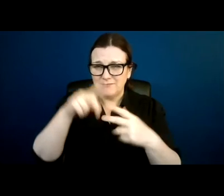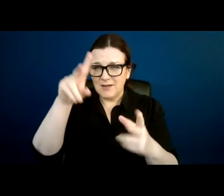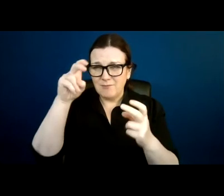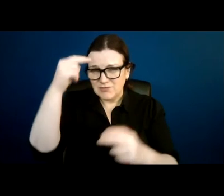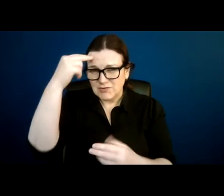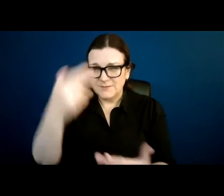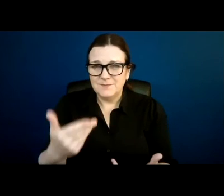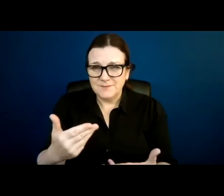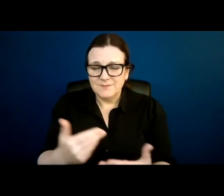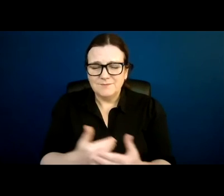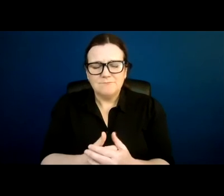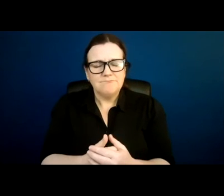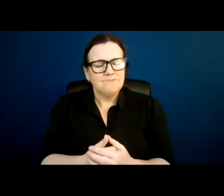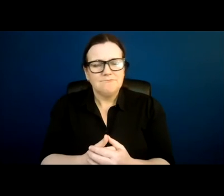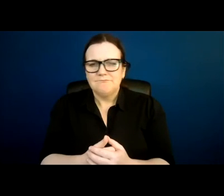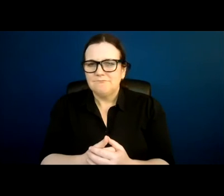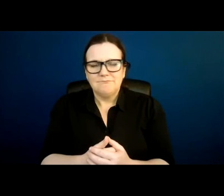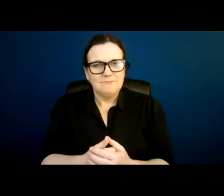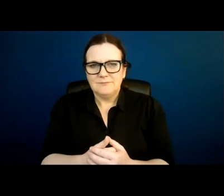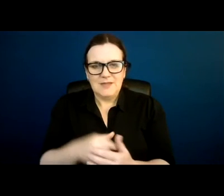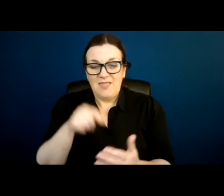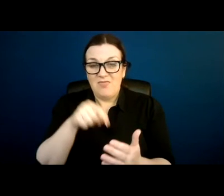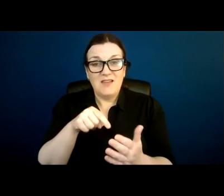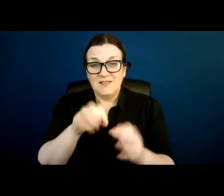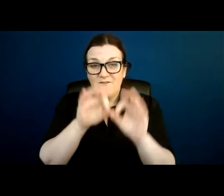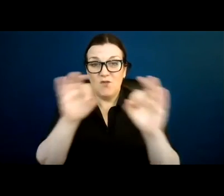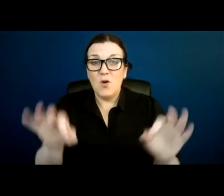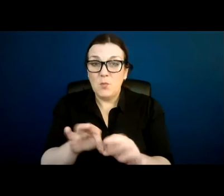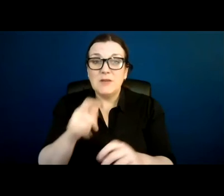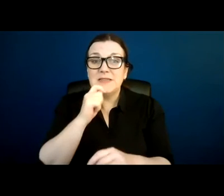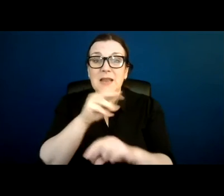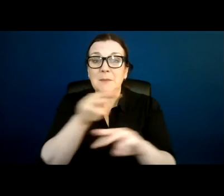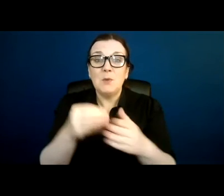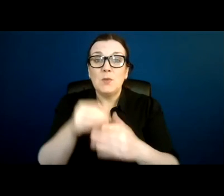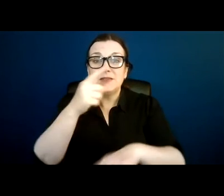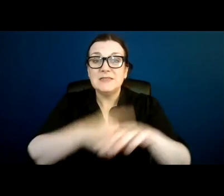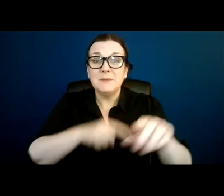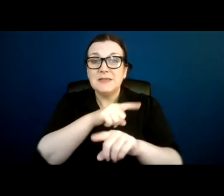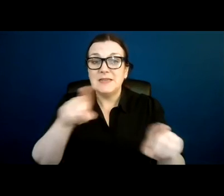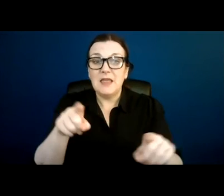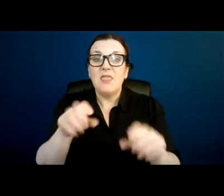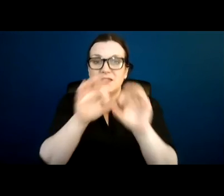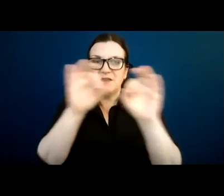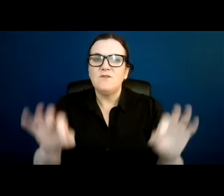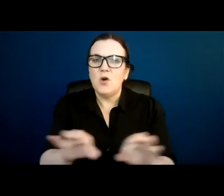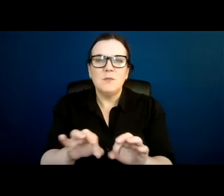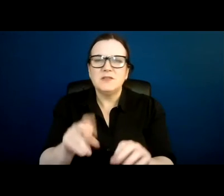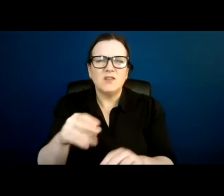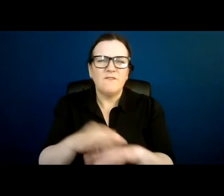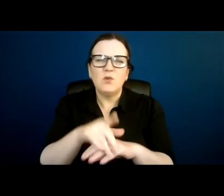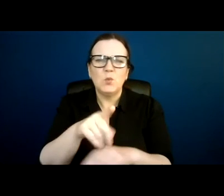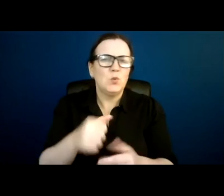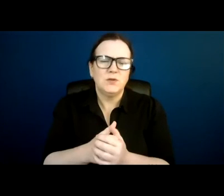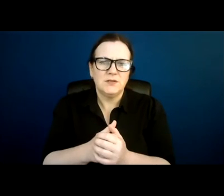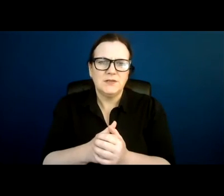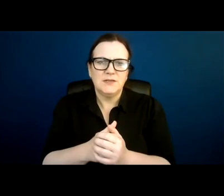By definition, then, we are telling people with disabilities that this form is not for you. This form